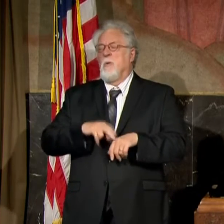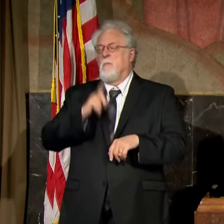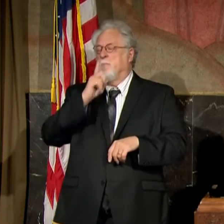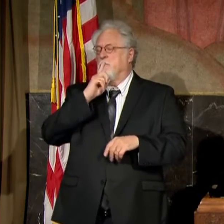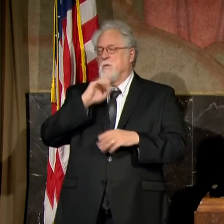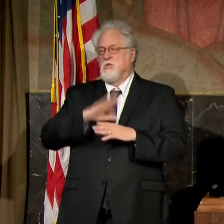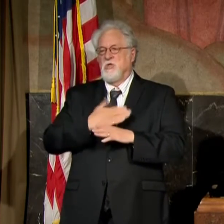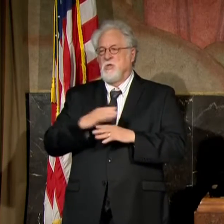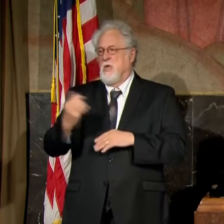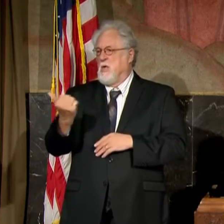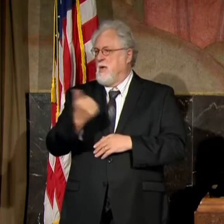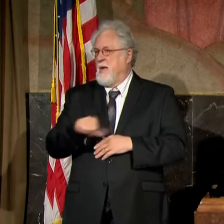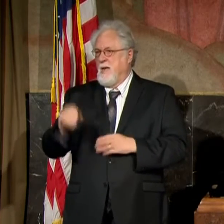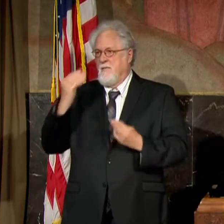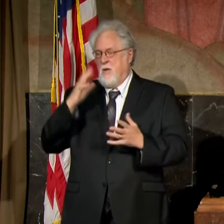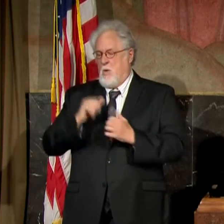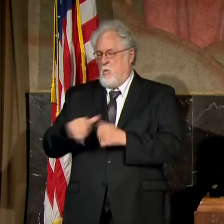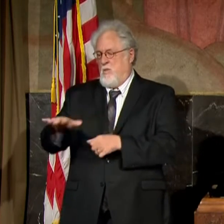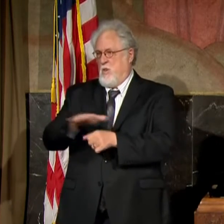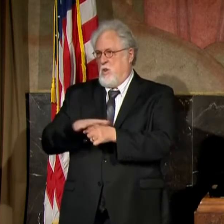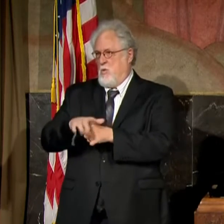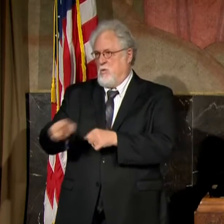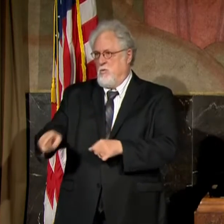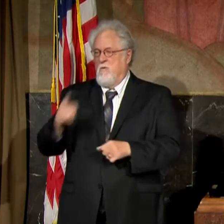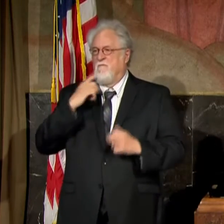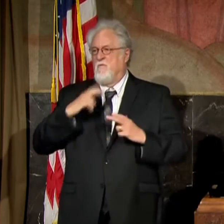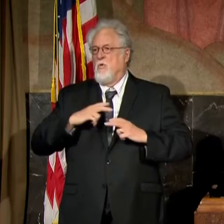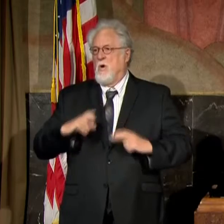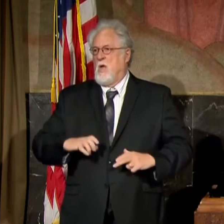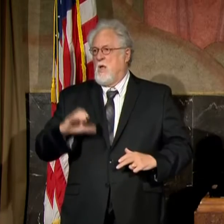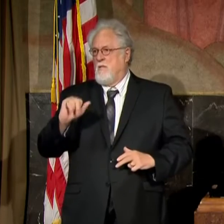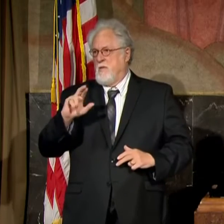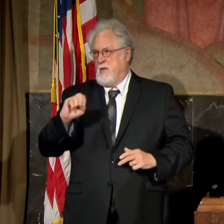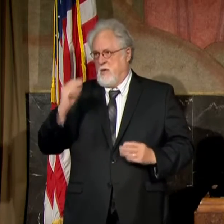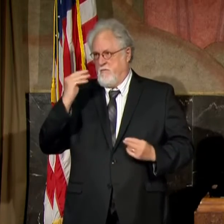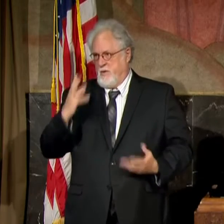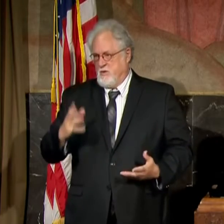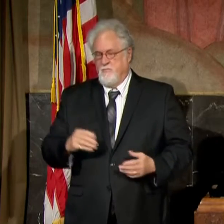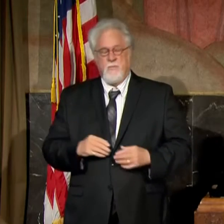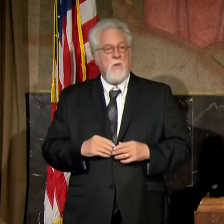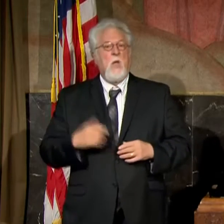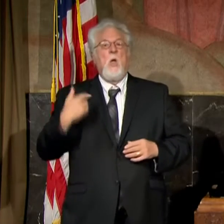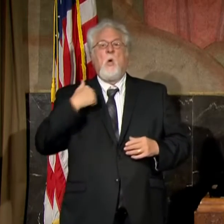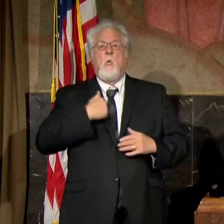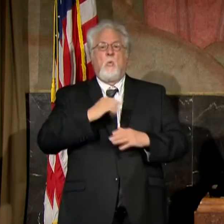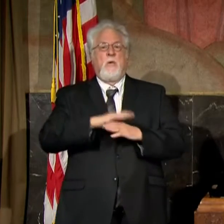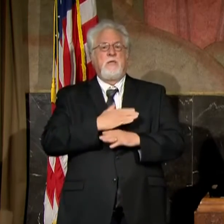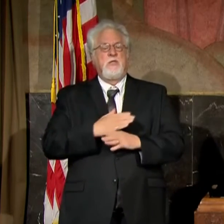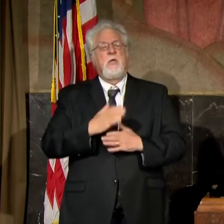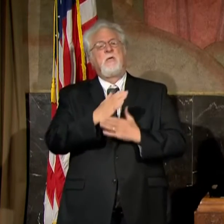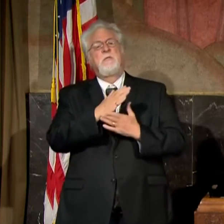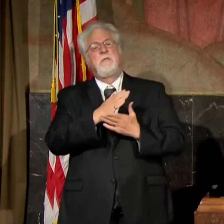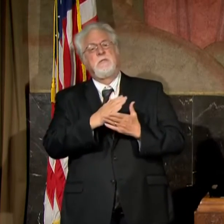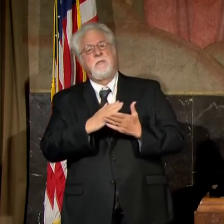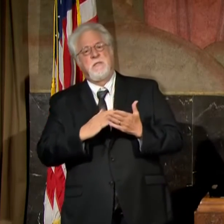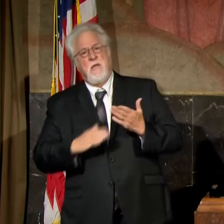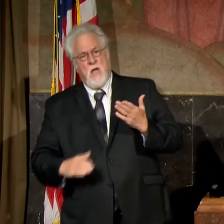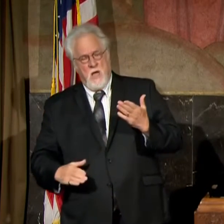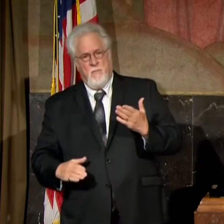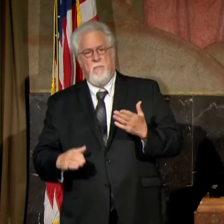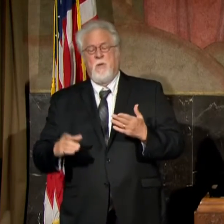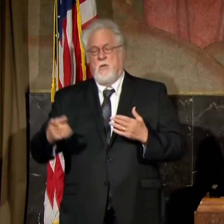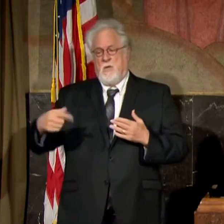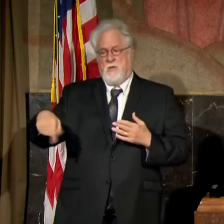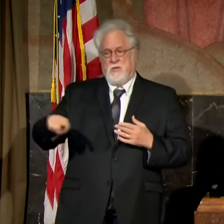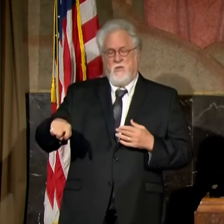information with local government when it comes to health care information. We shared some so that